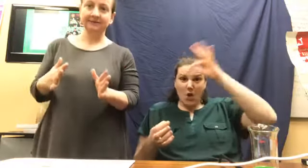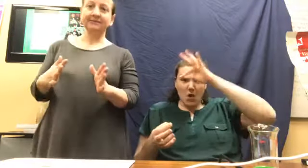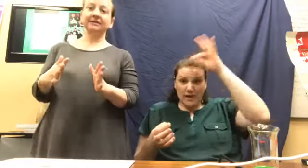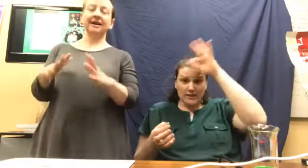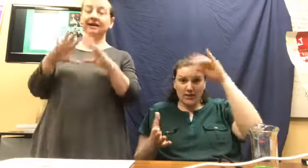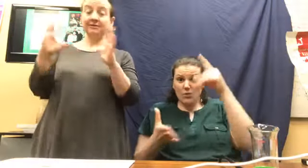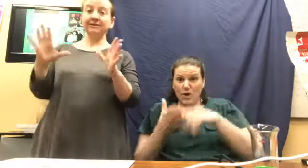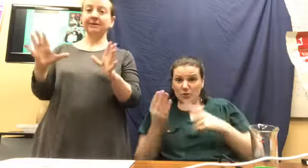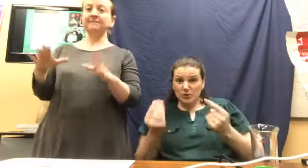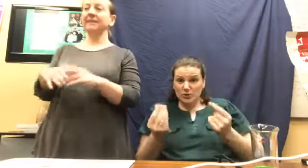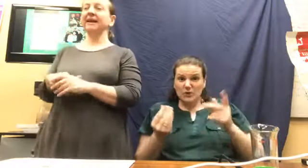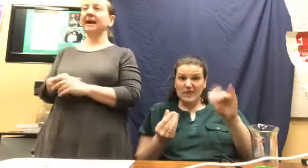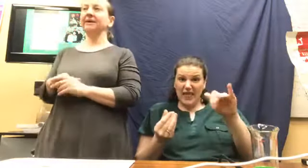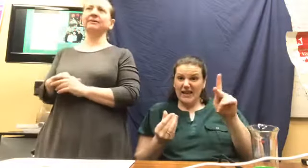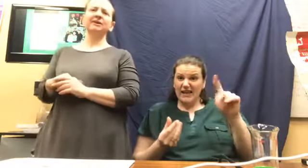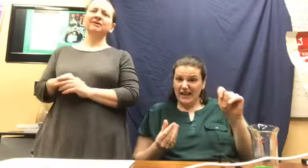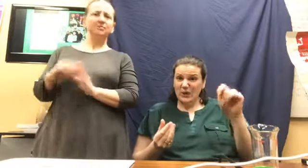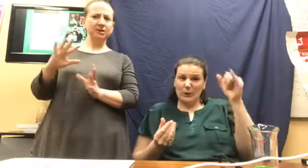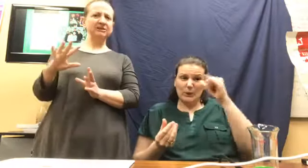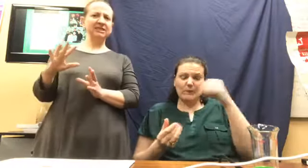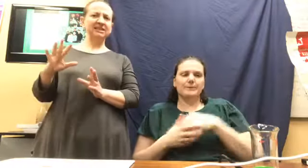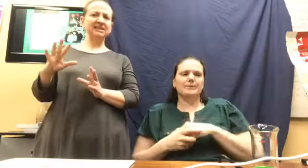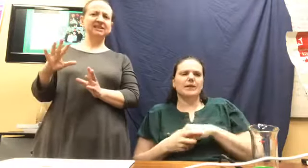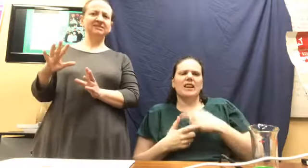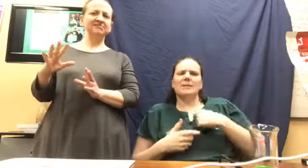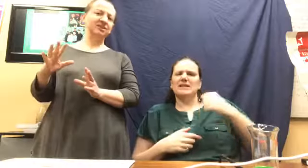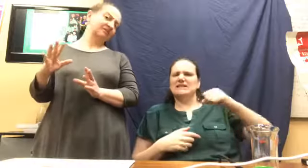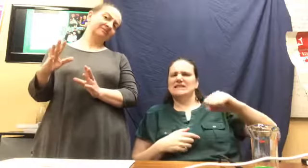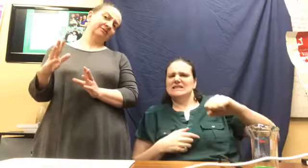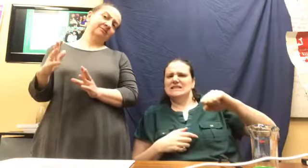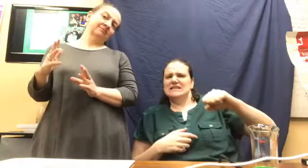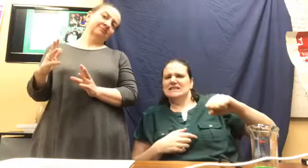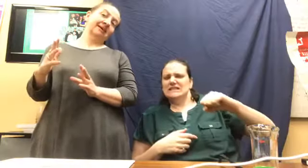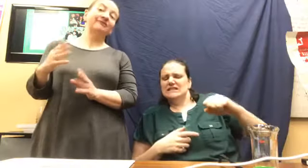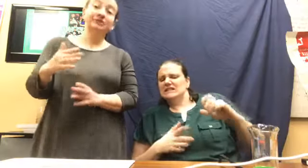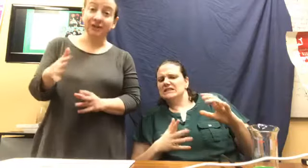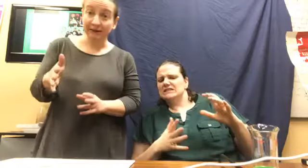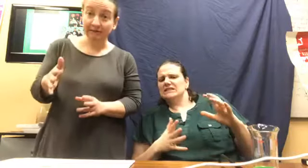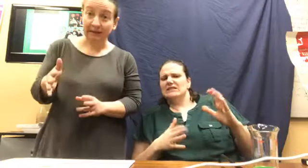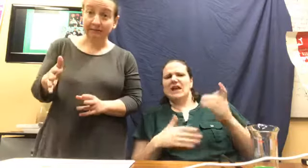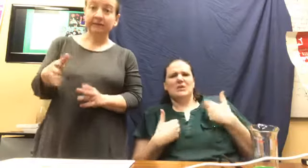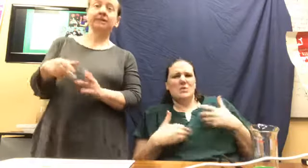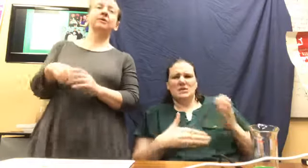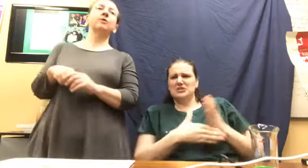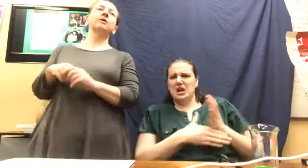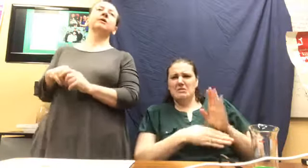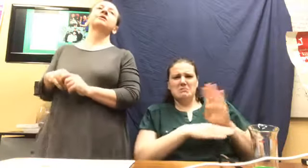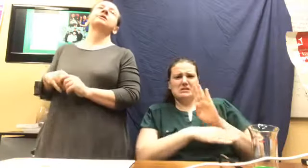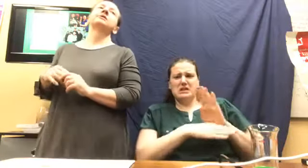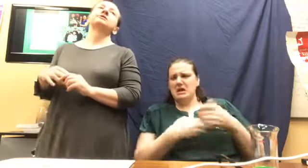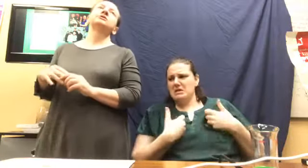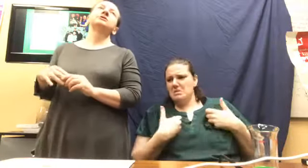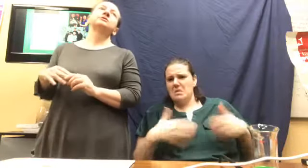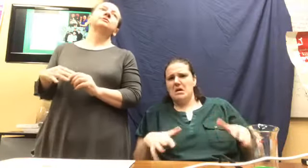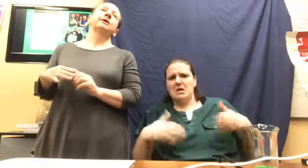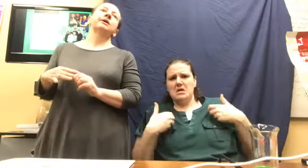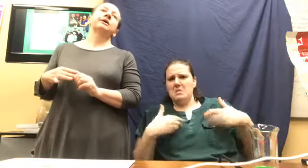I had no idea. And I was pretty resistant to ever sharing with anyone or to, uh,